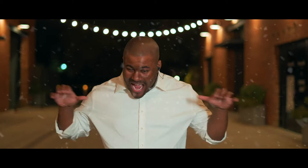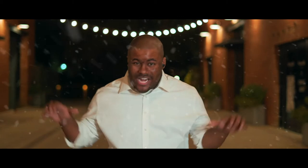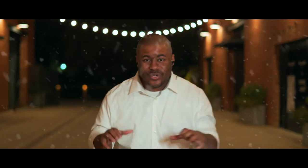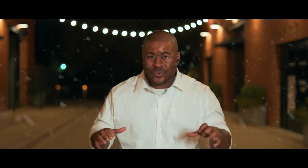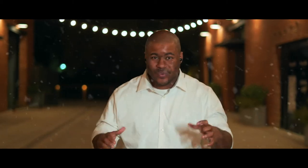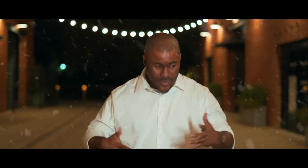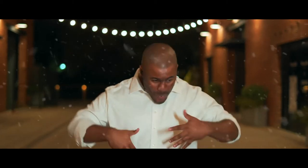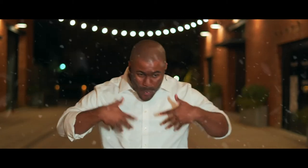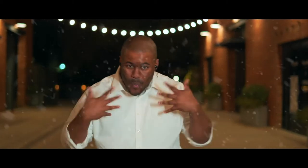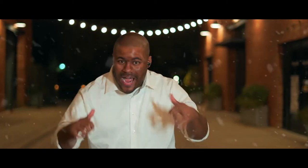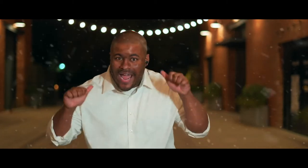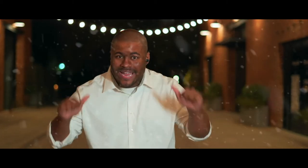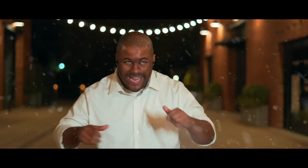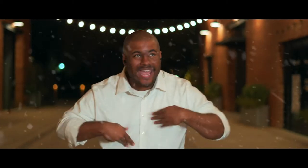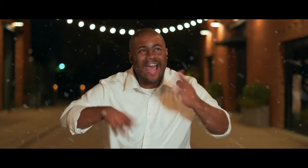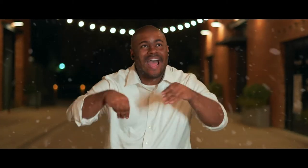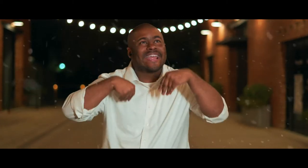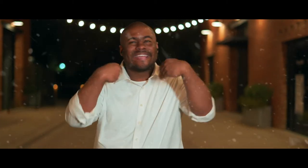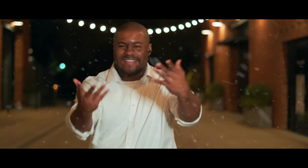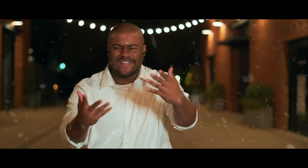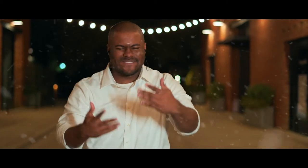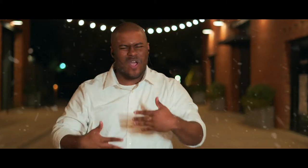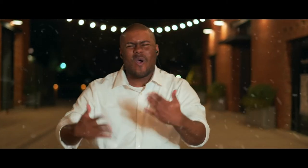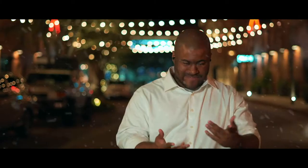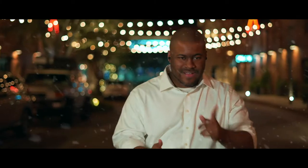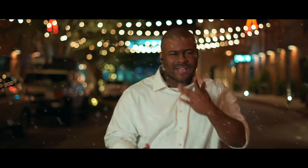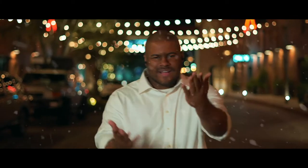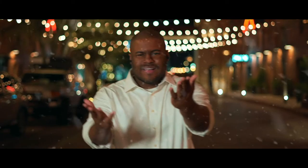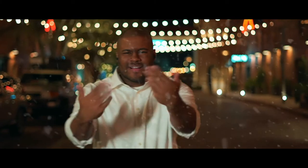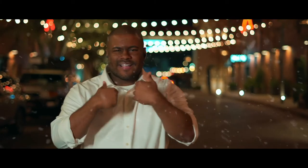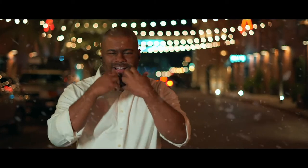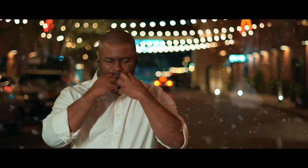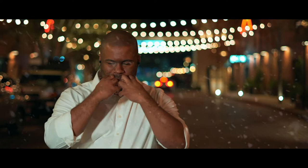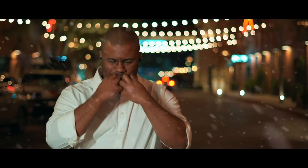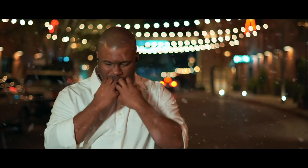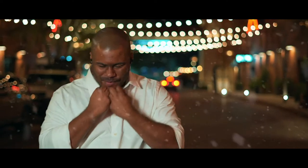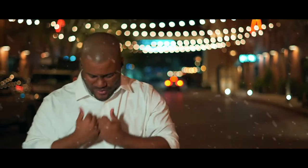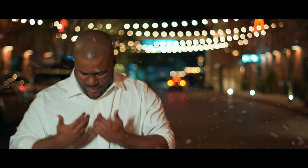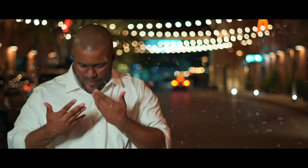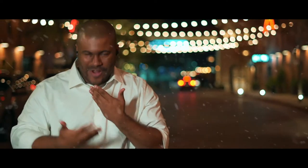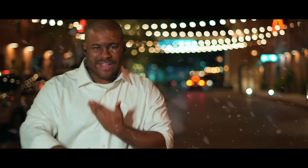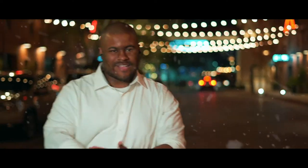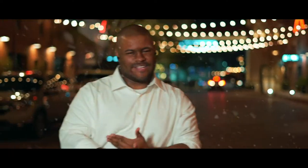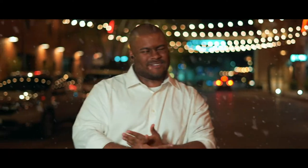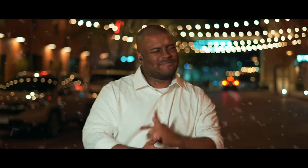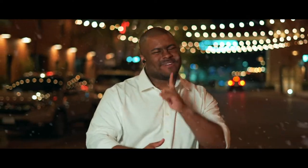offer? What could I bring? What could Come and adore Him